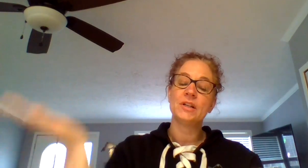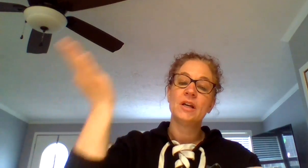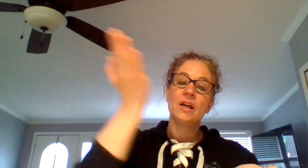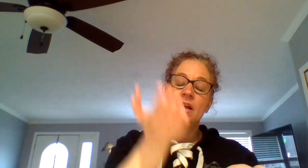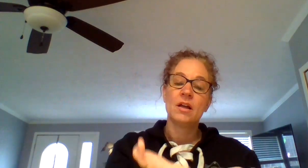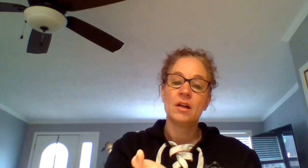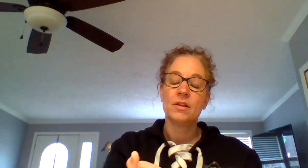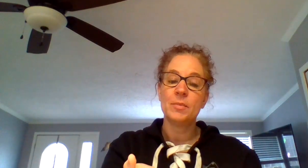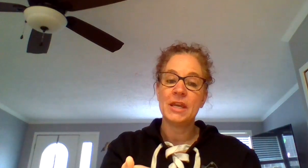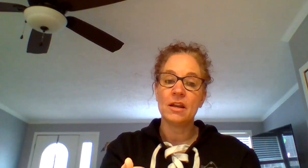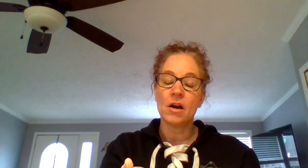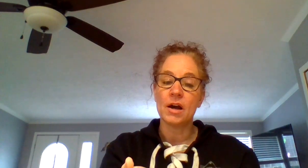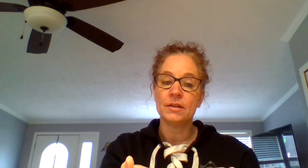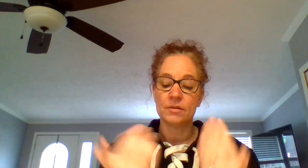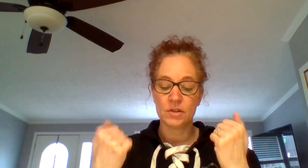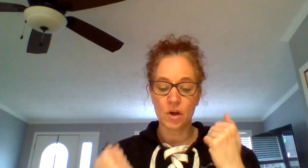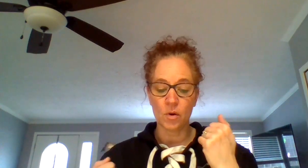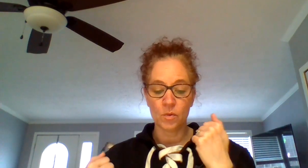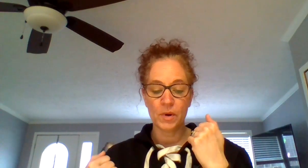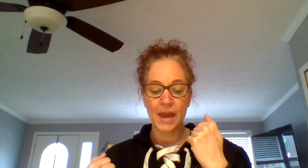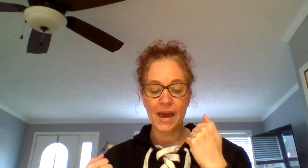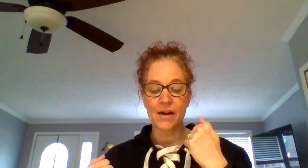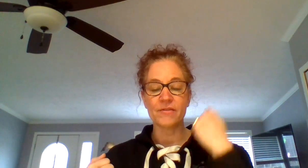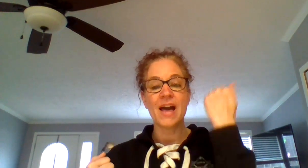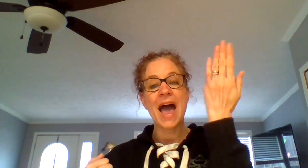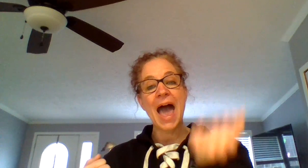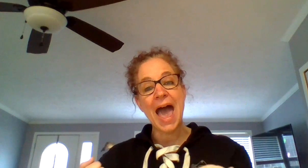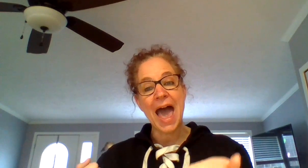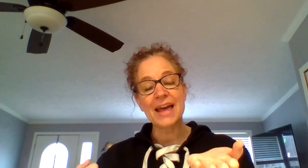the beginning on. So we have add.